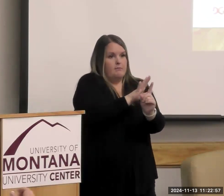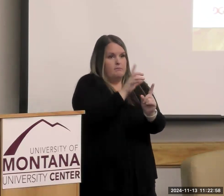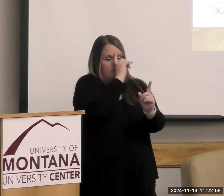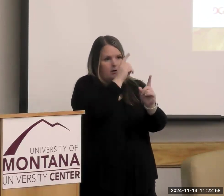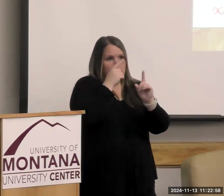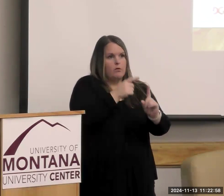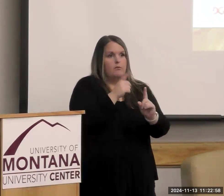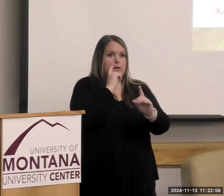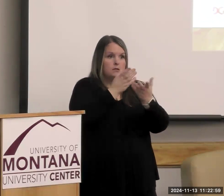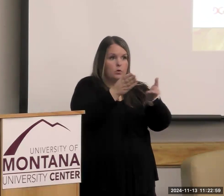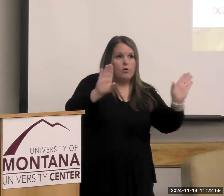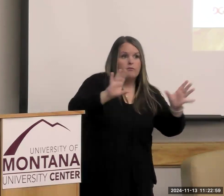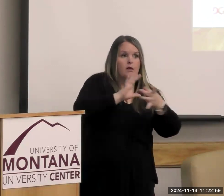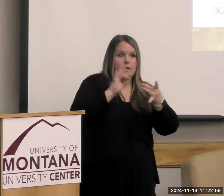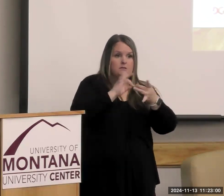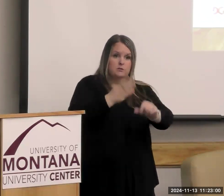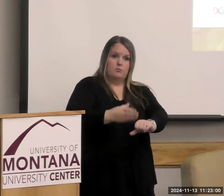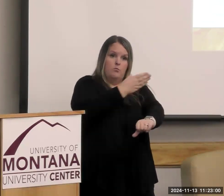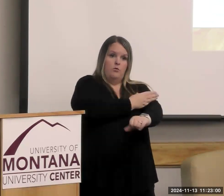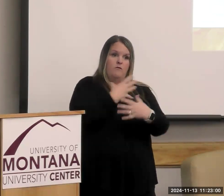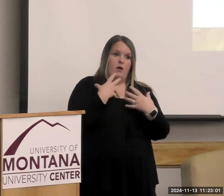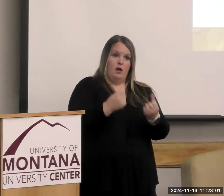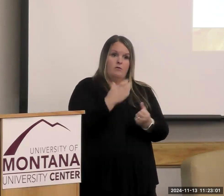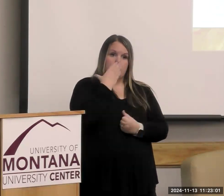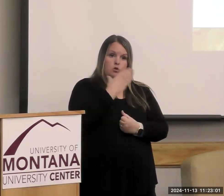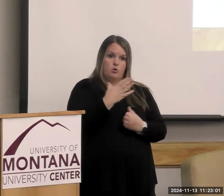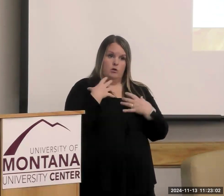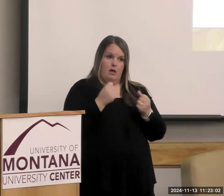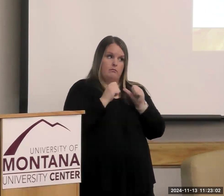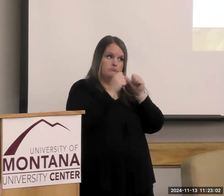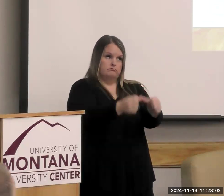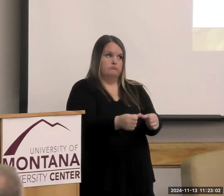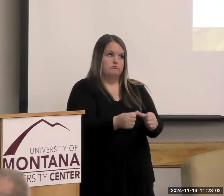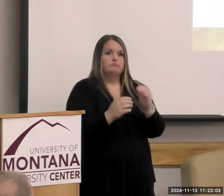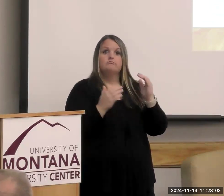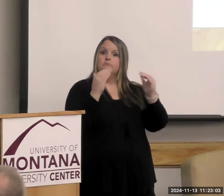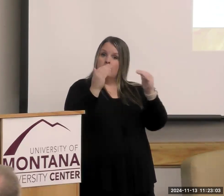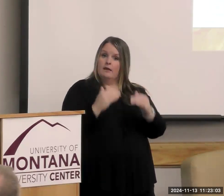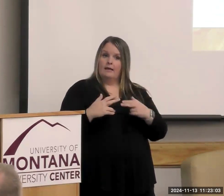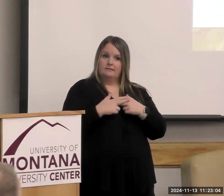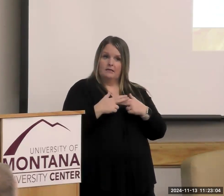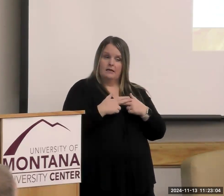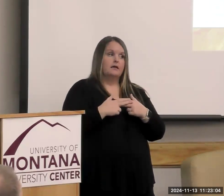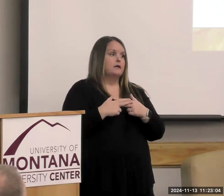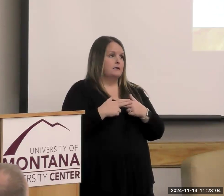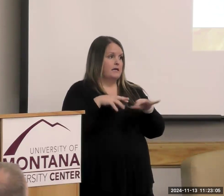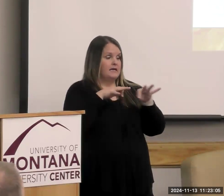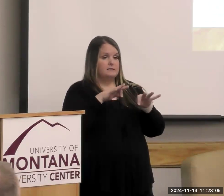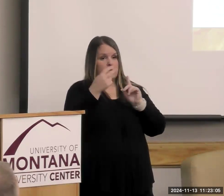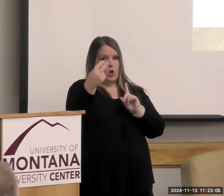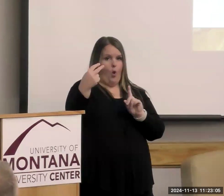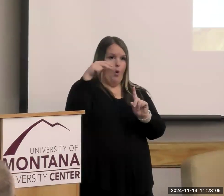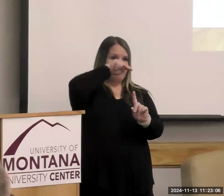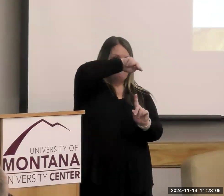we want to improve our health and maintain good health if possible. Okay. This next slide just gives an overview of the